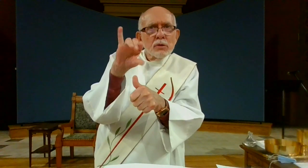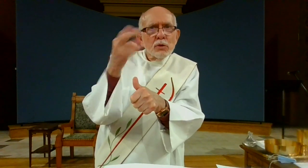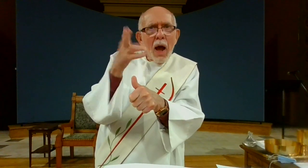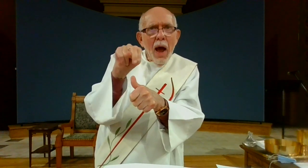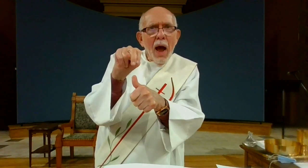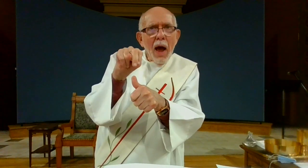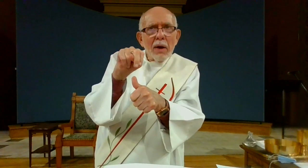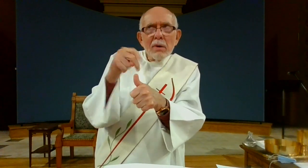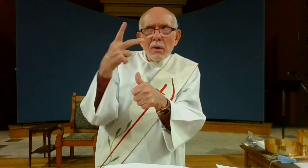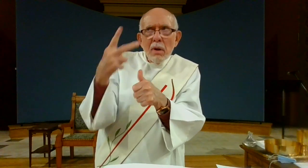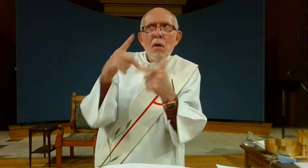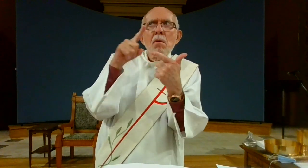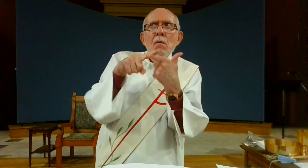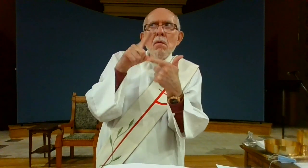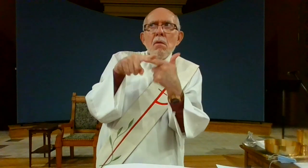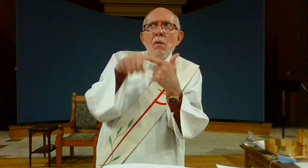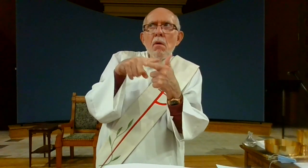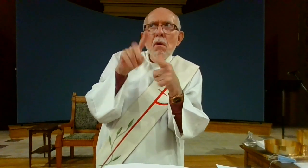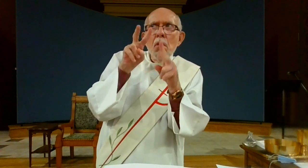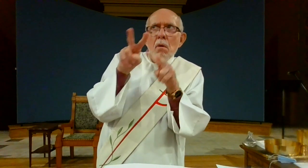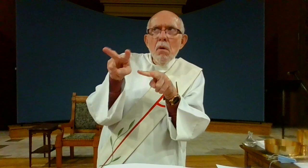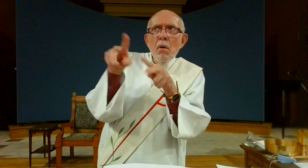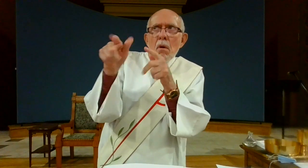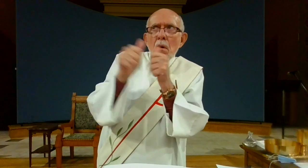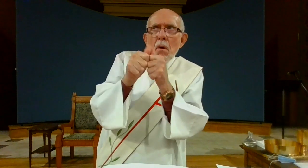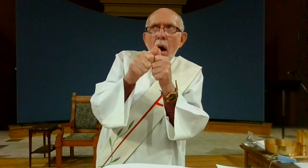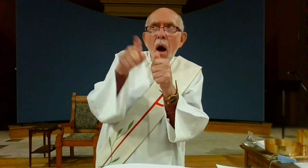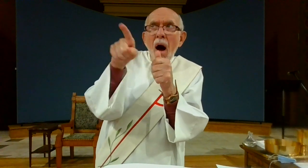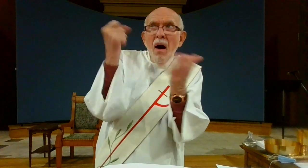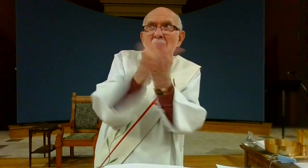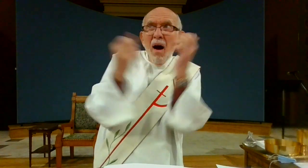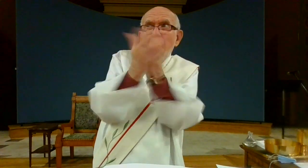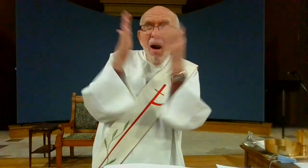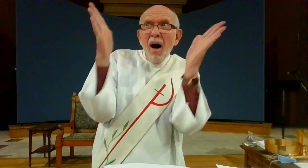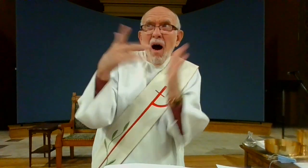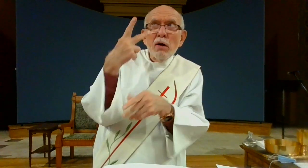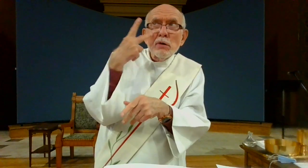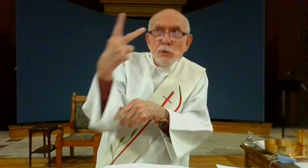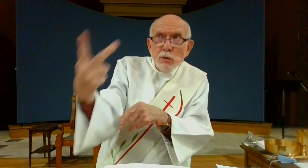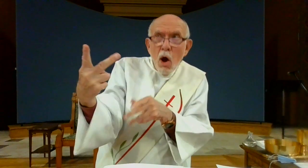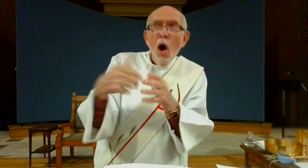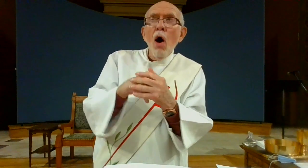baptism by John the Baptist and been with him all the way through to the crucifixion